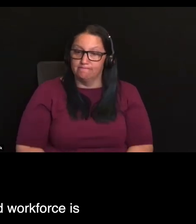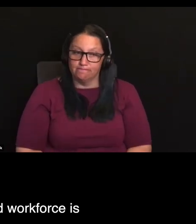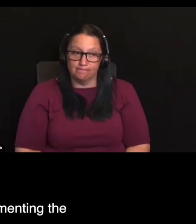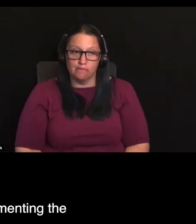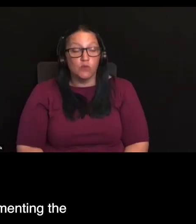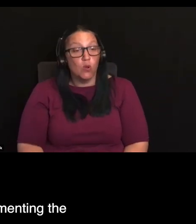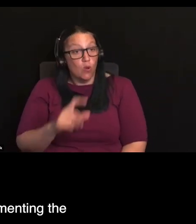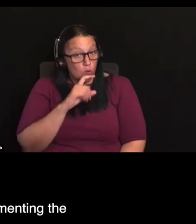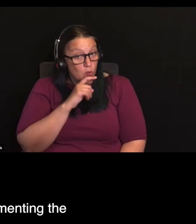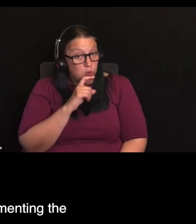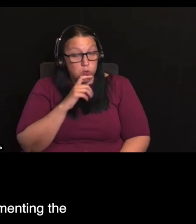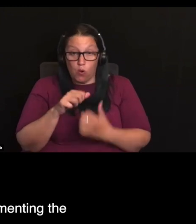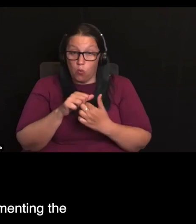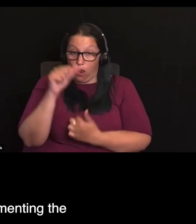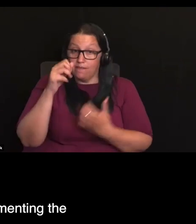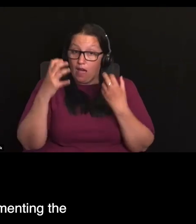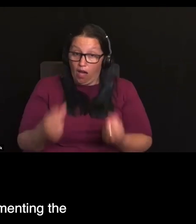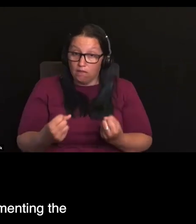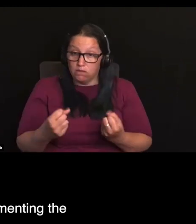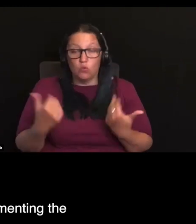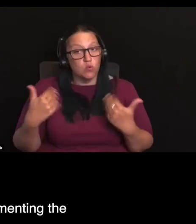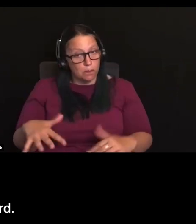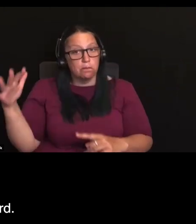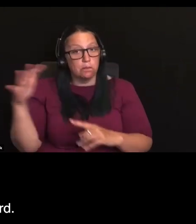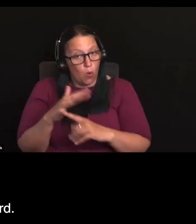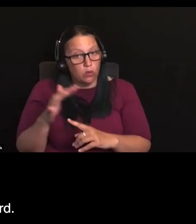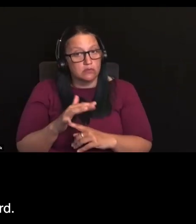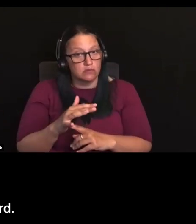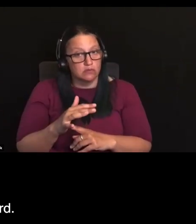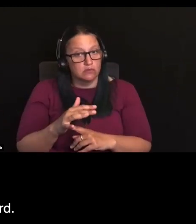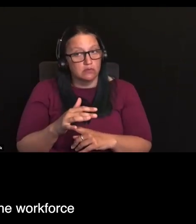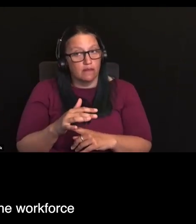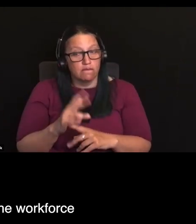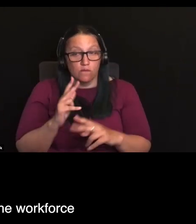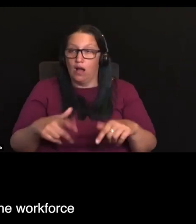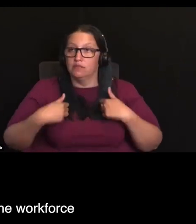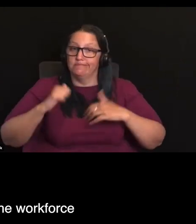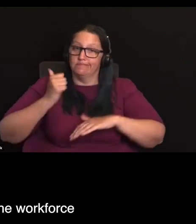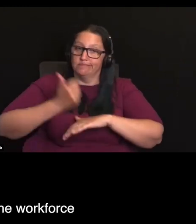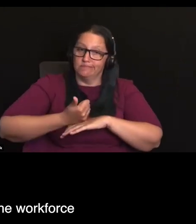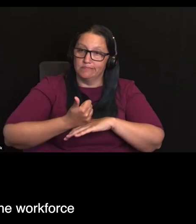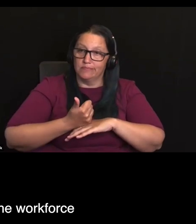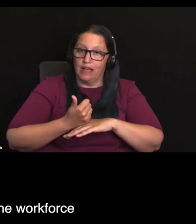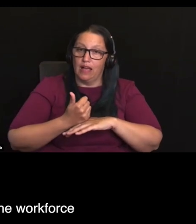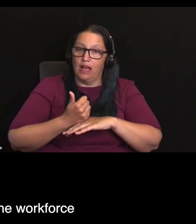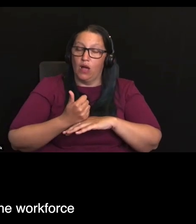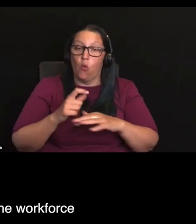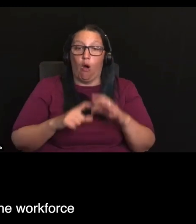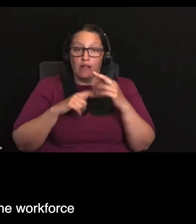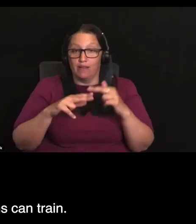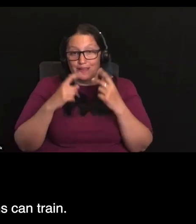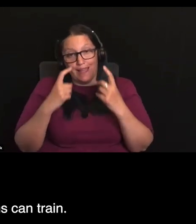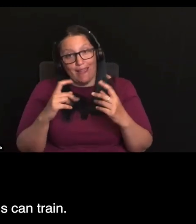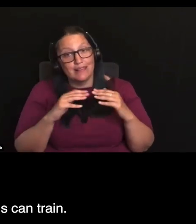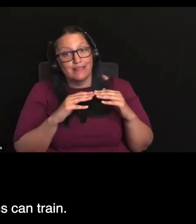workforce is a fundamental part of implementing the clinical care standard. But those people that are in the workforce